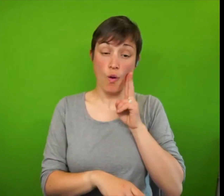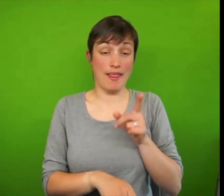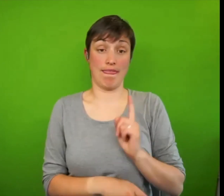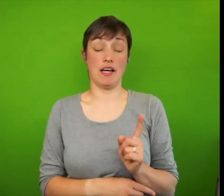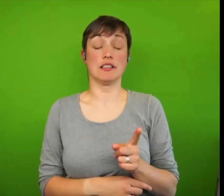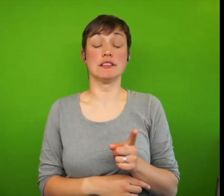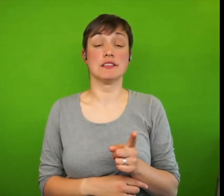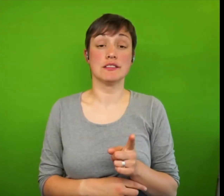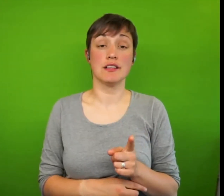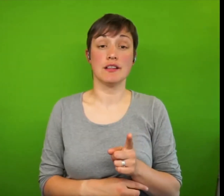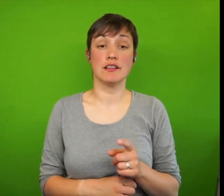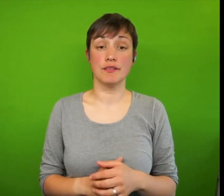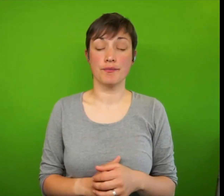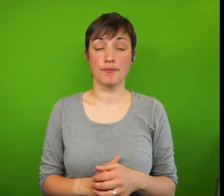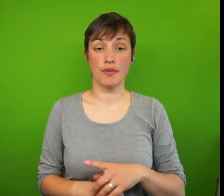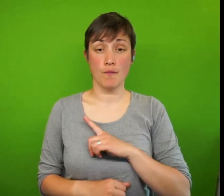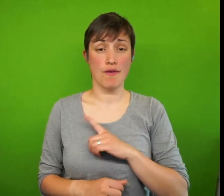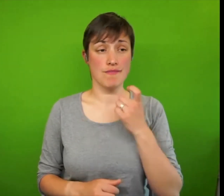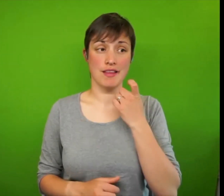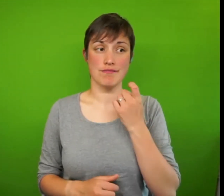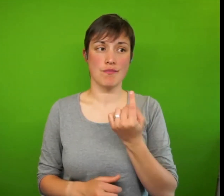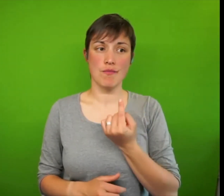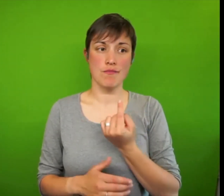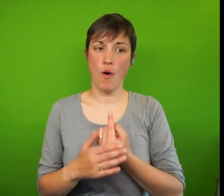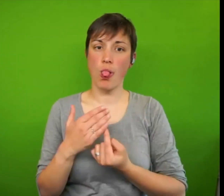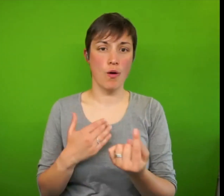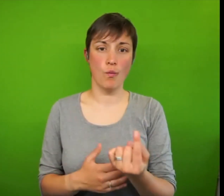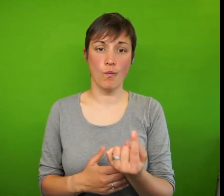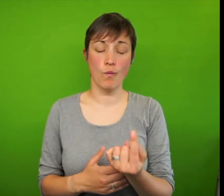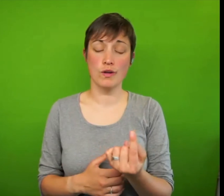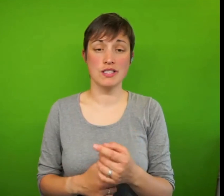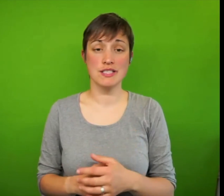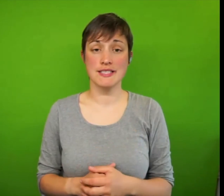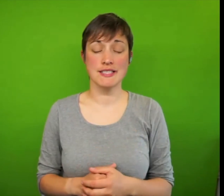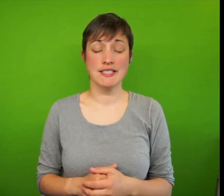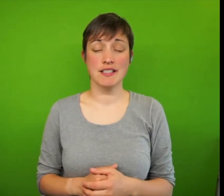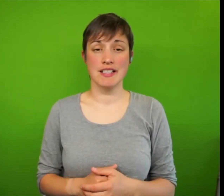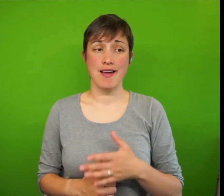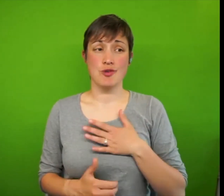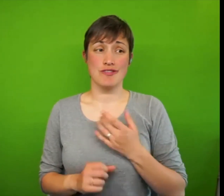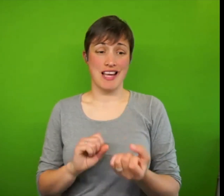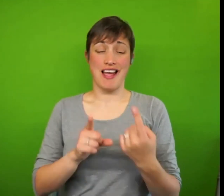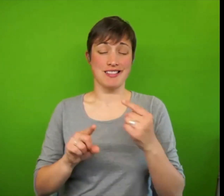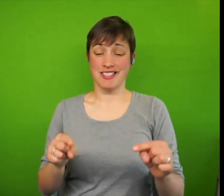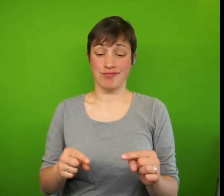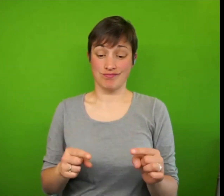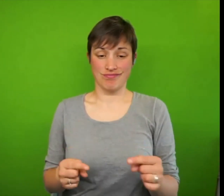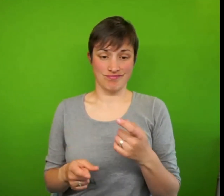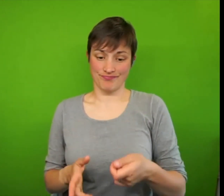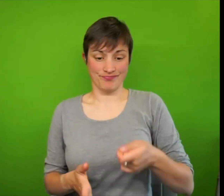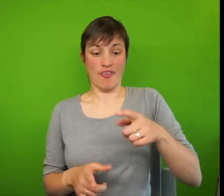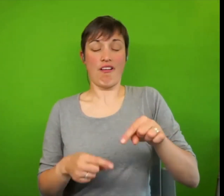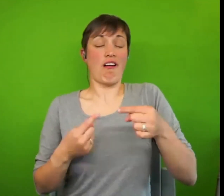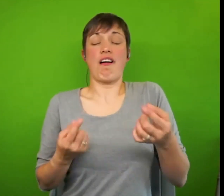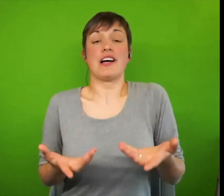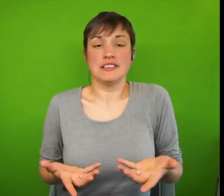suspect this is not, you're not alone in this. So I'm sorry, I'm can't sort of come up with an answer immediately. But I would suggest that